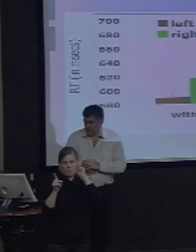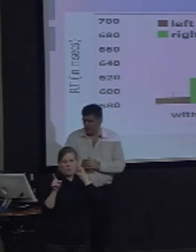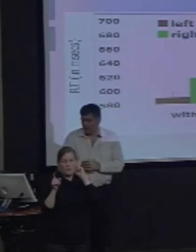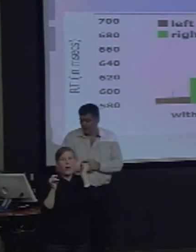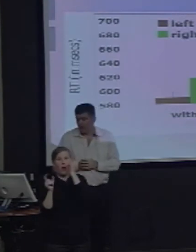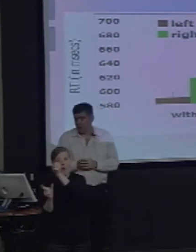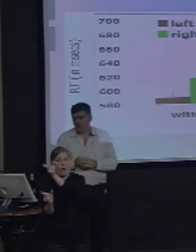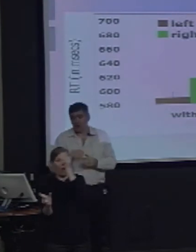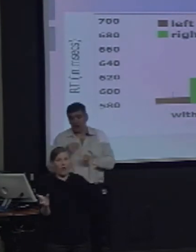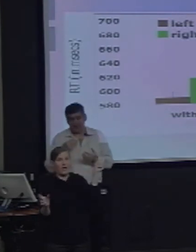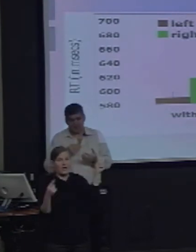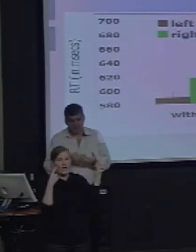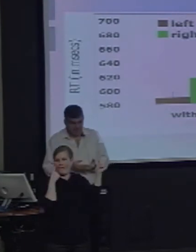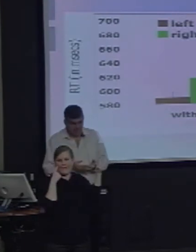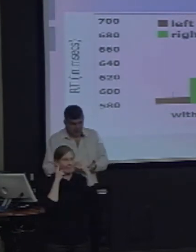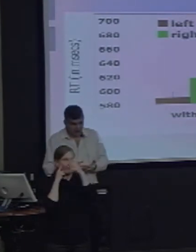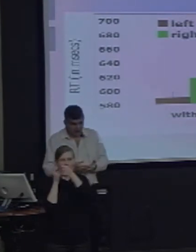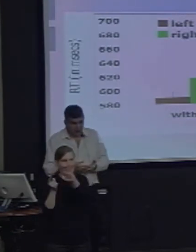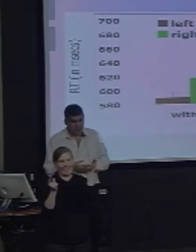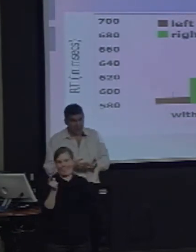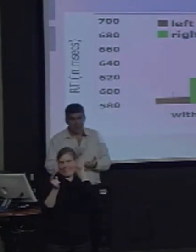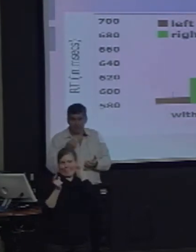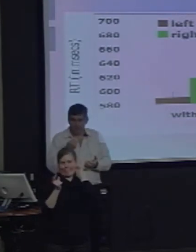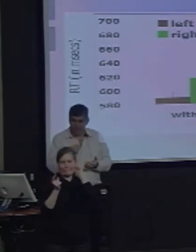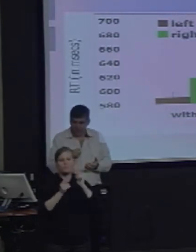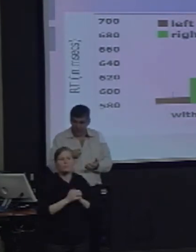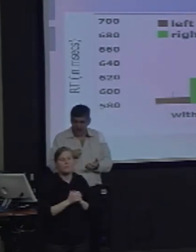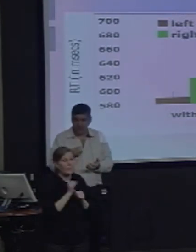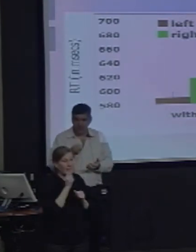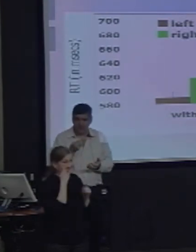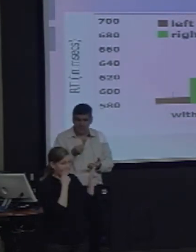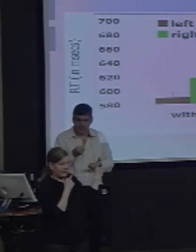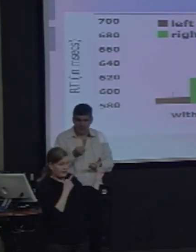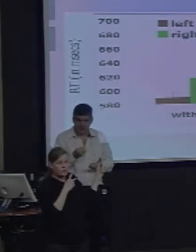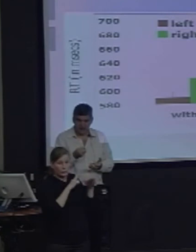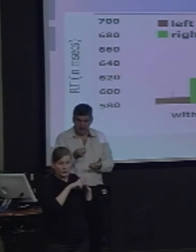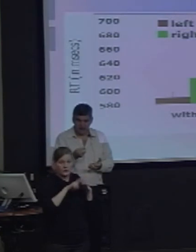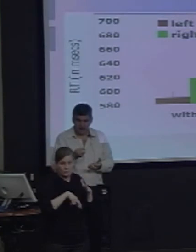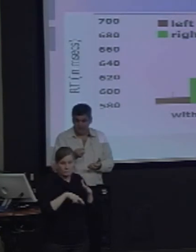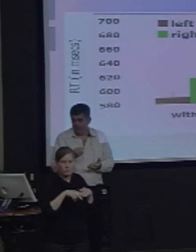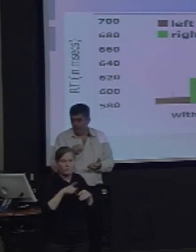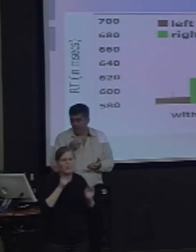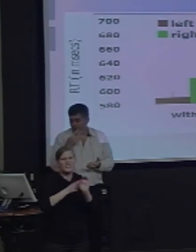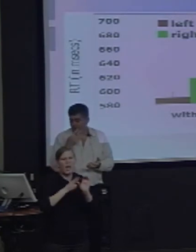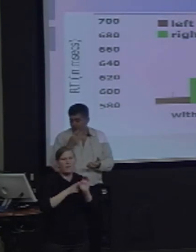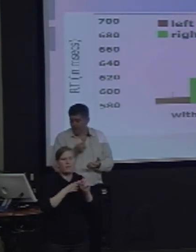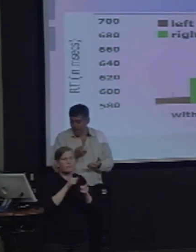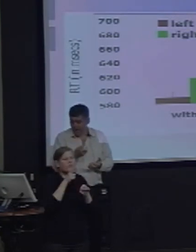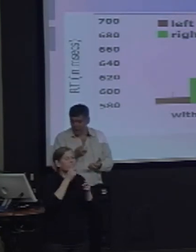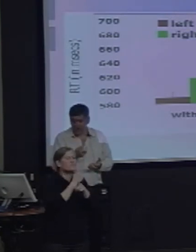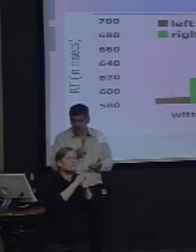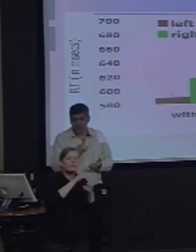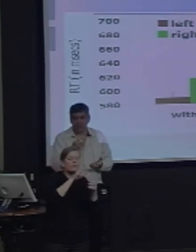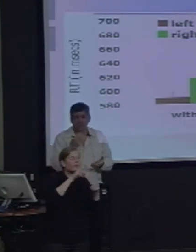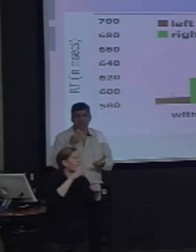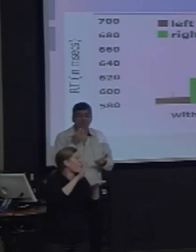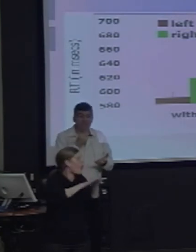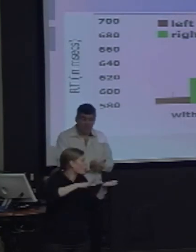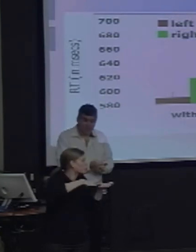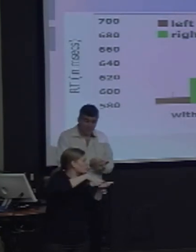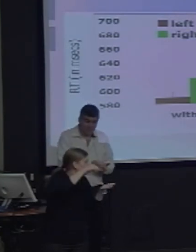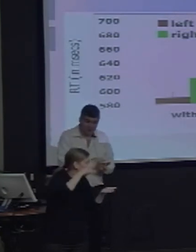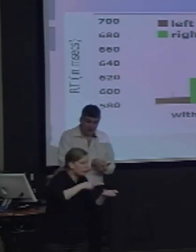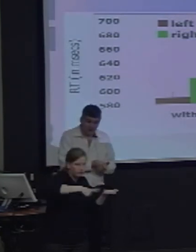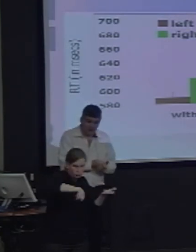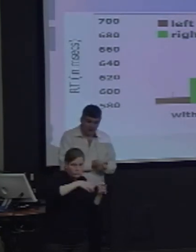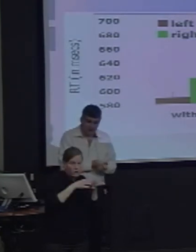students, show an advantage in comparing faces when the match is in